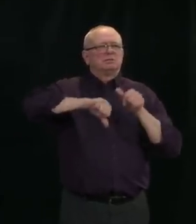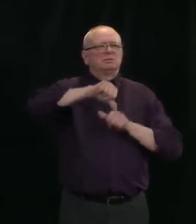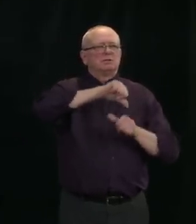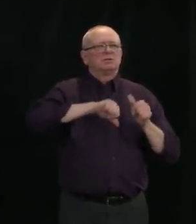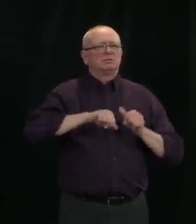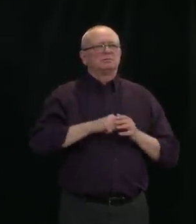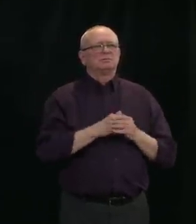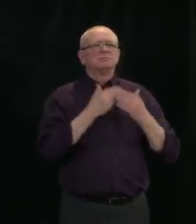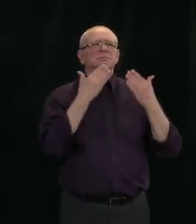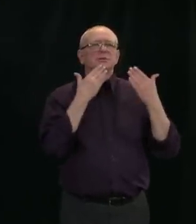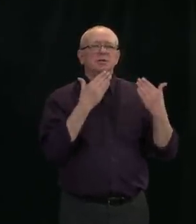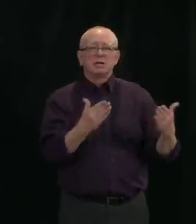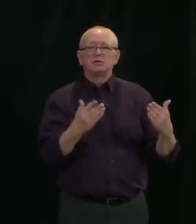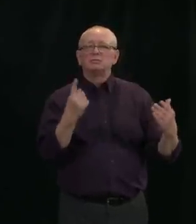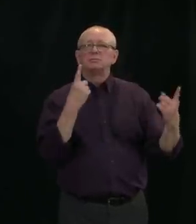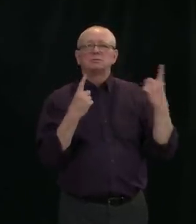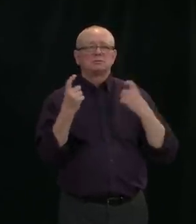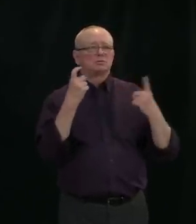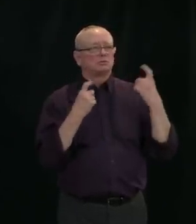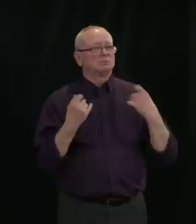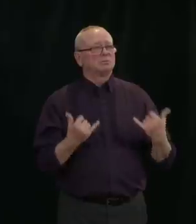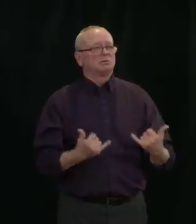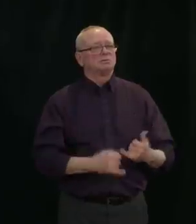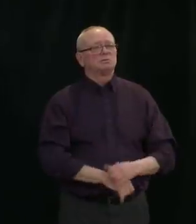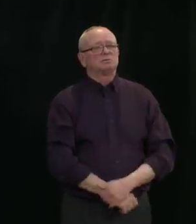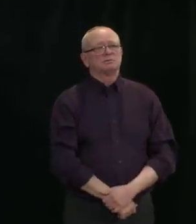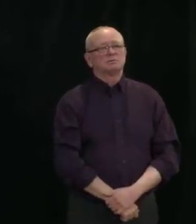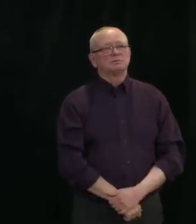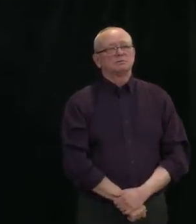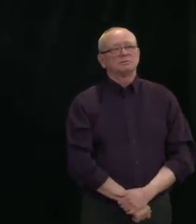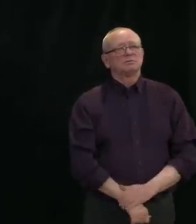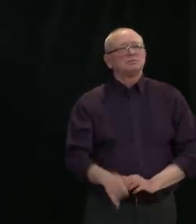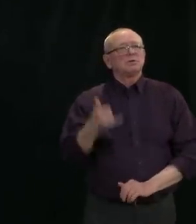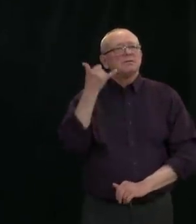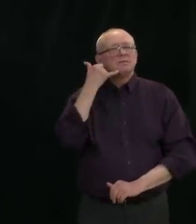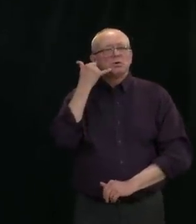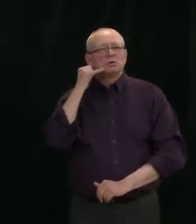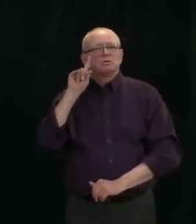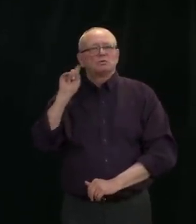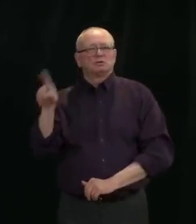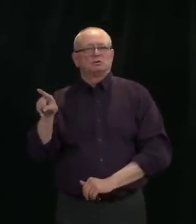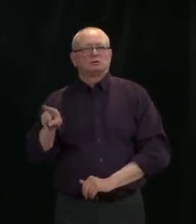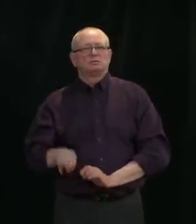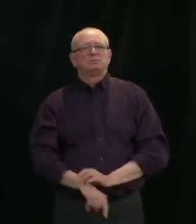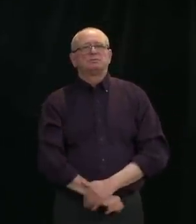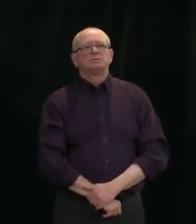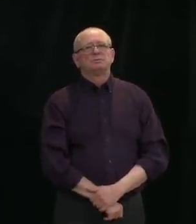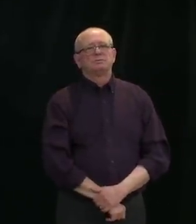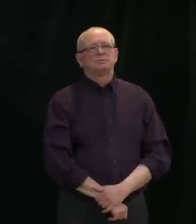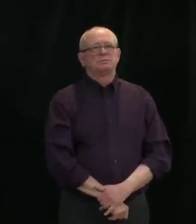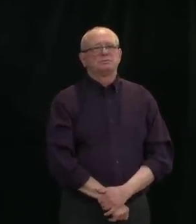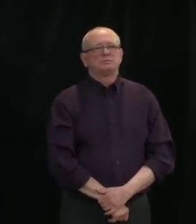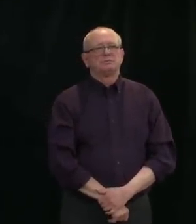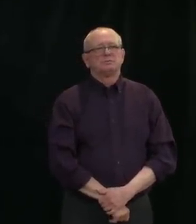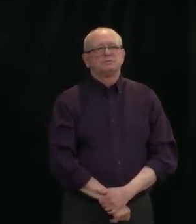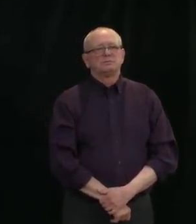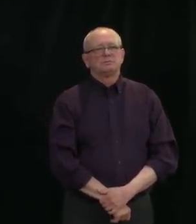Okay, great. We will start at the phones. Operator, can you put through the first caller, please? Yes. First question is from Chris Barco.